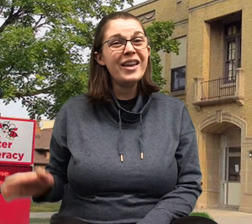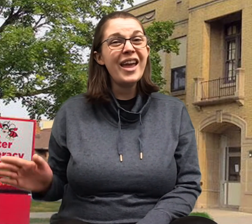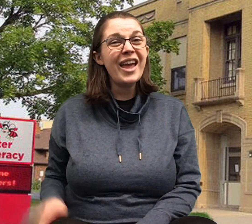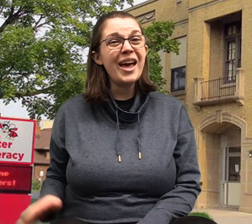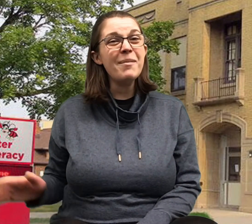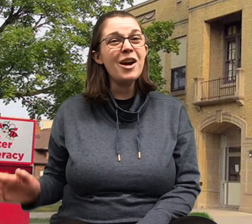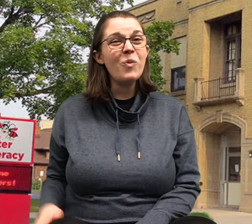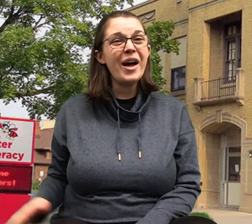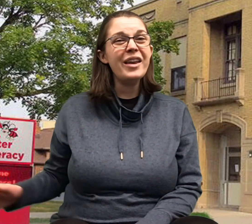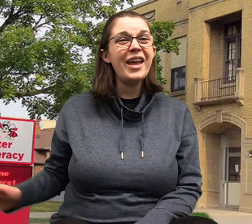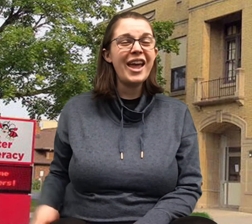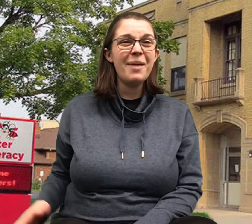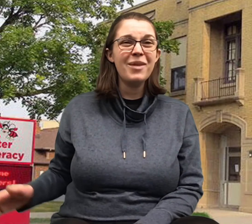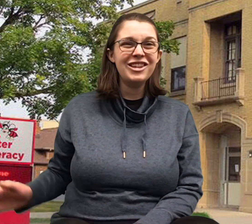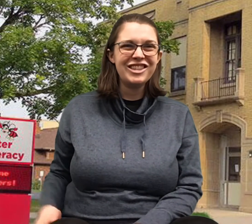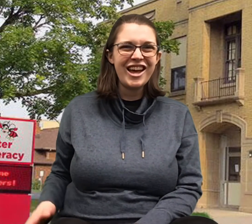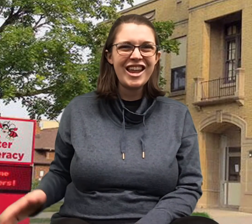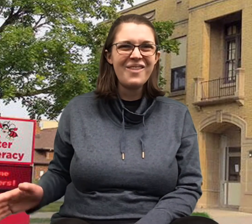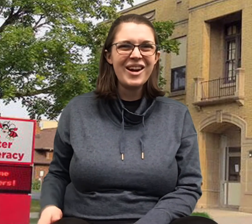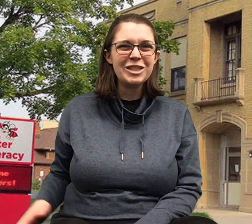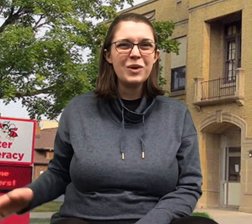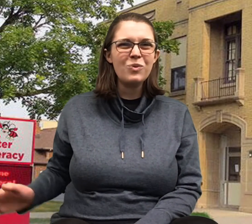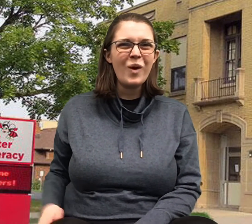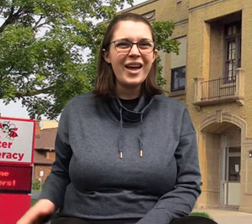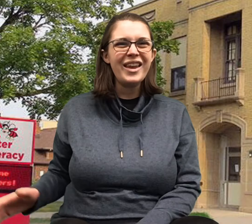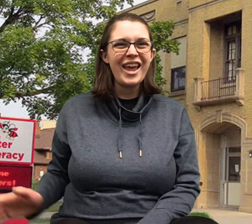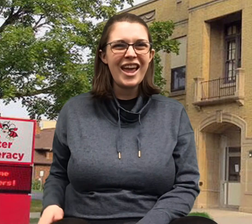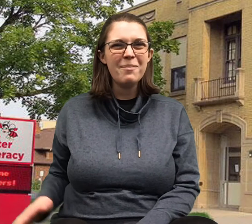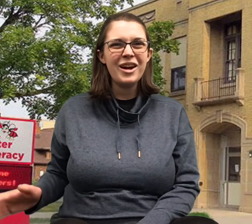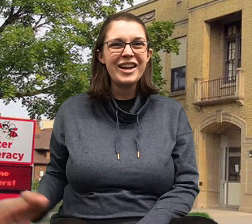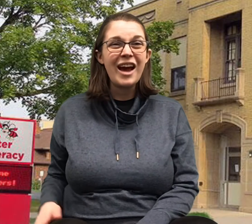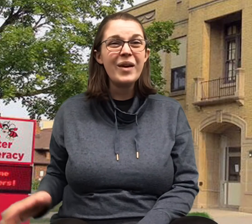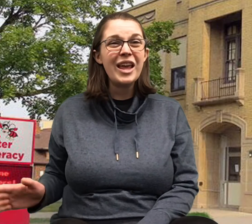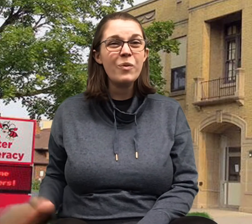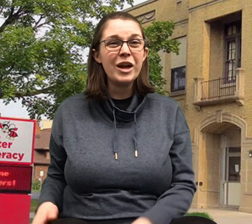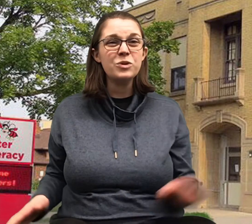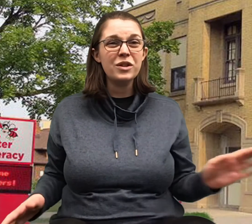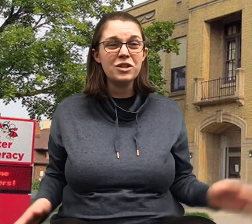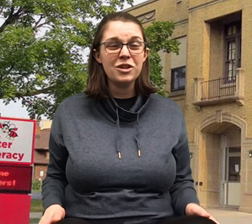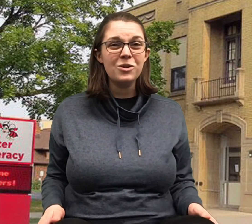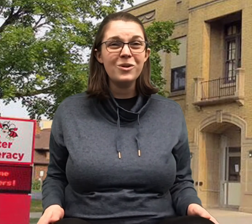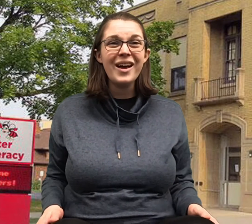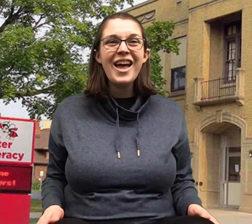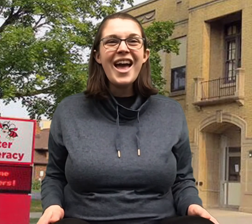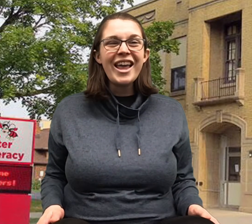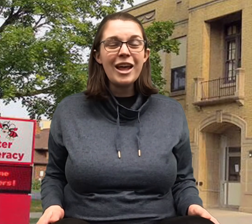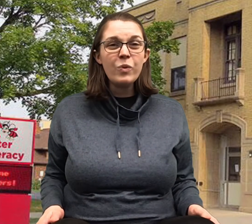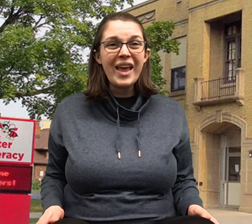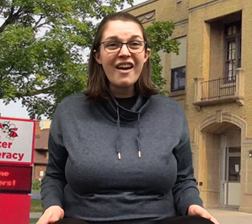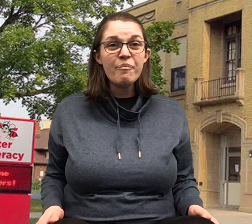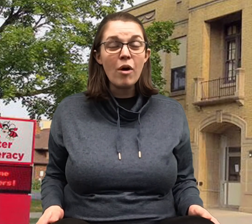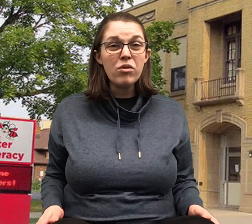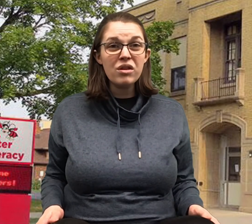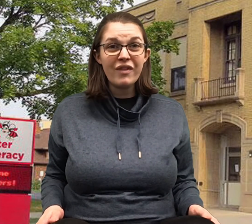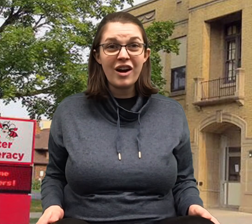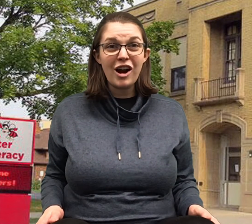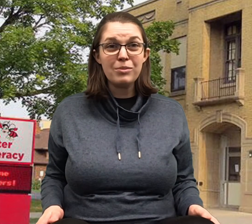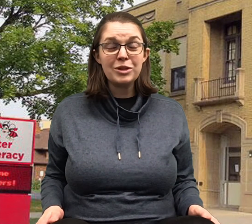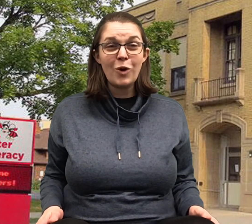hammer, one hammer. Johnny works with one hammer now he works with two. Can we have both of our arms going?